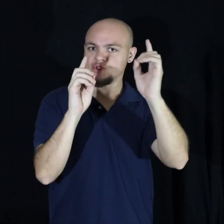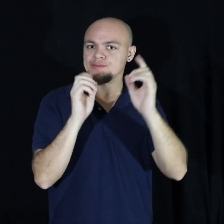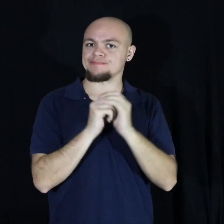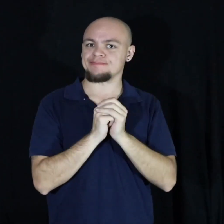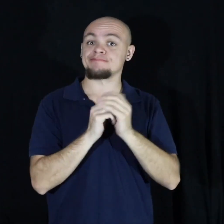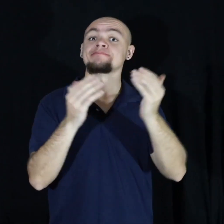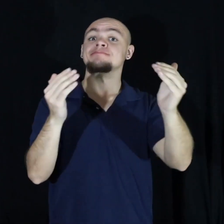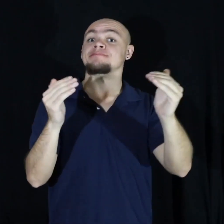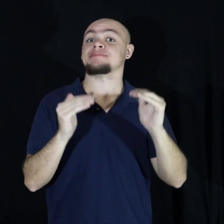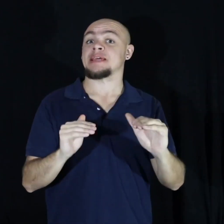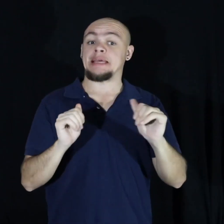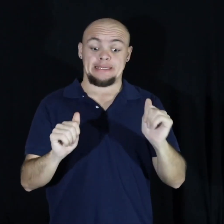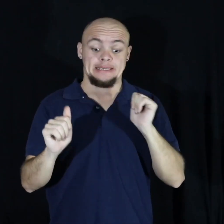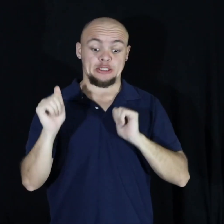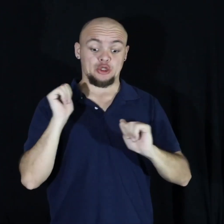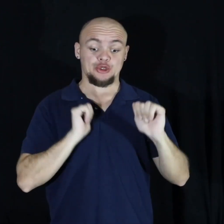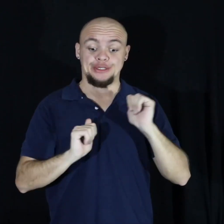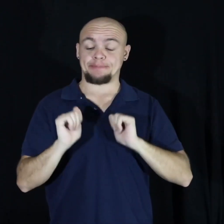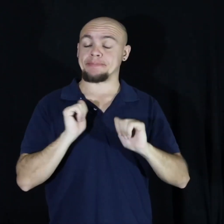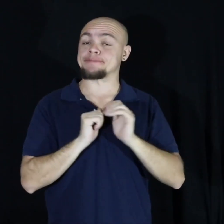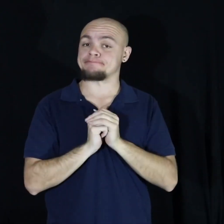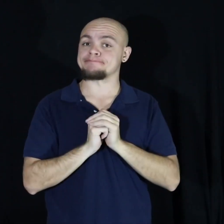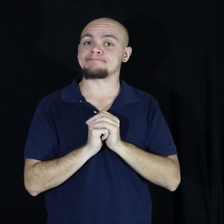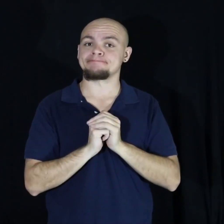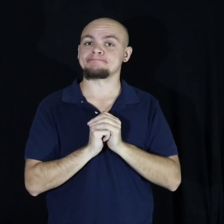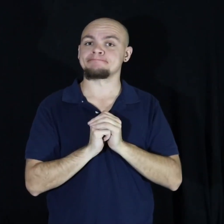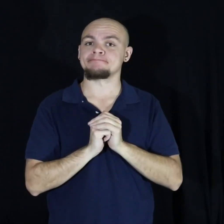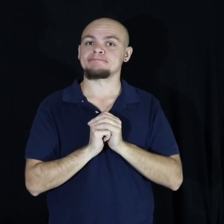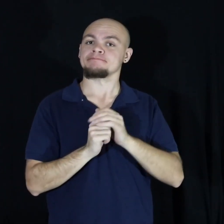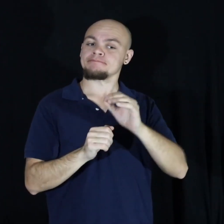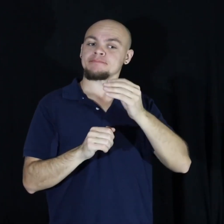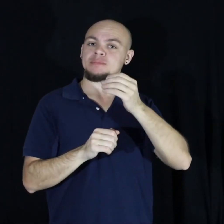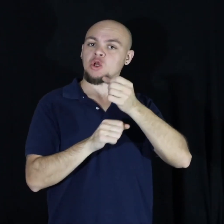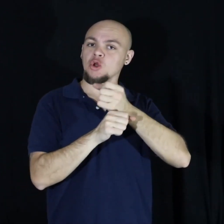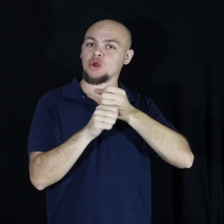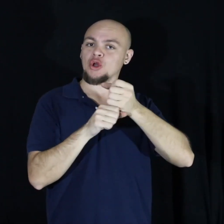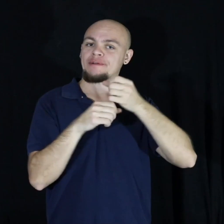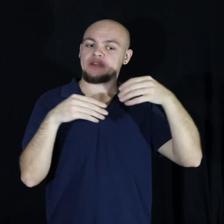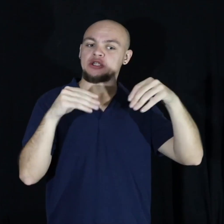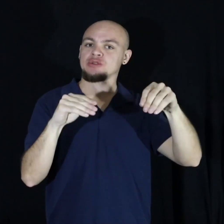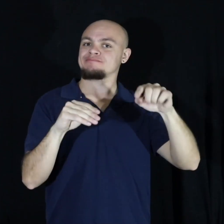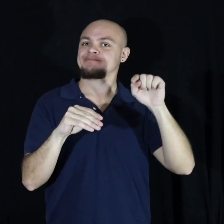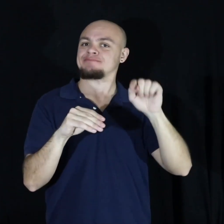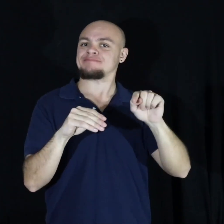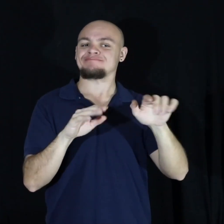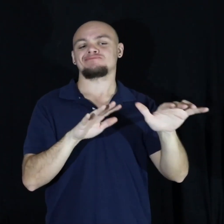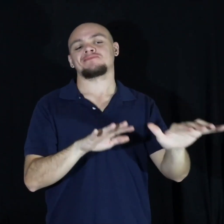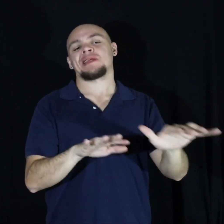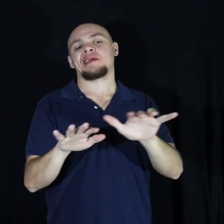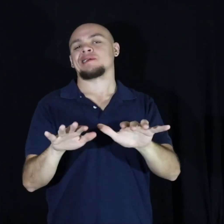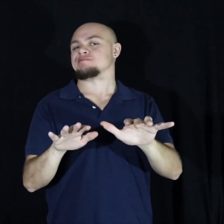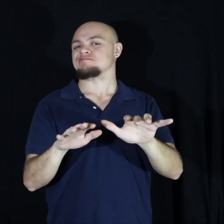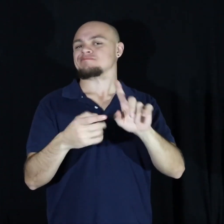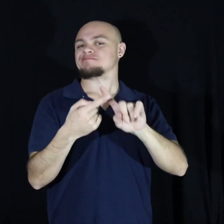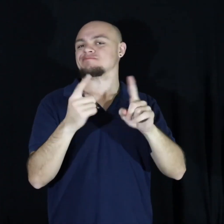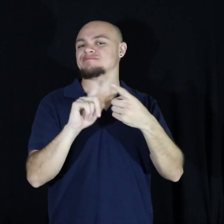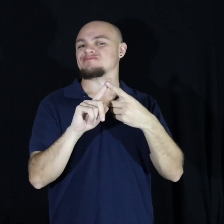the entertainment side the coffee shop is where we can have a little hangout with our friends